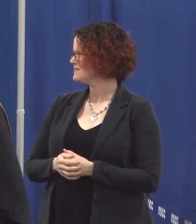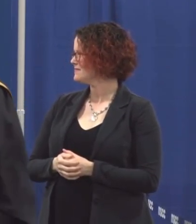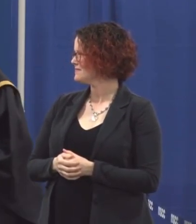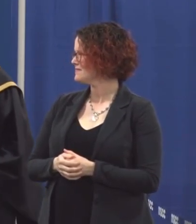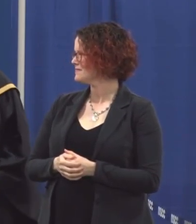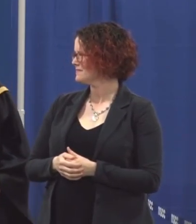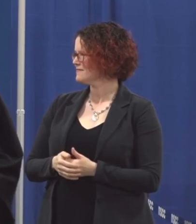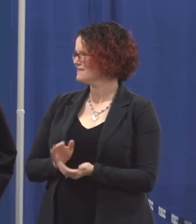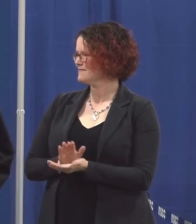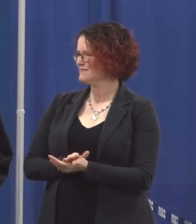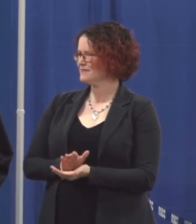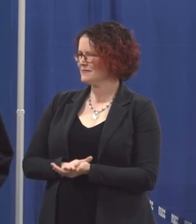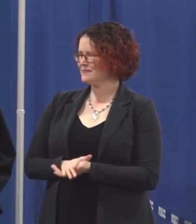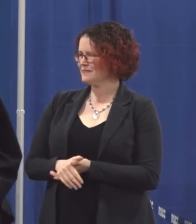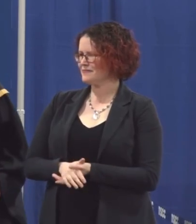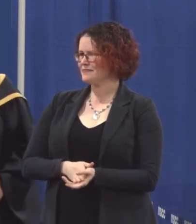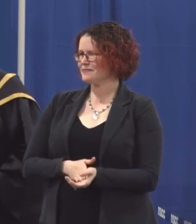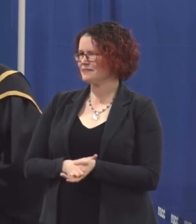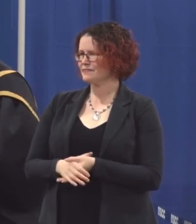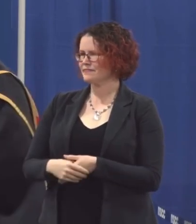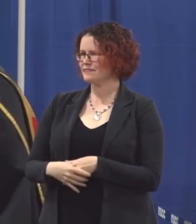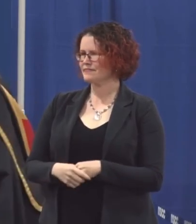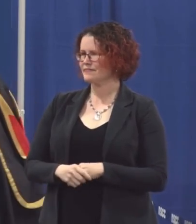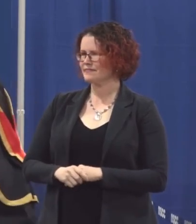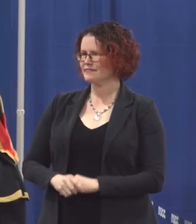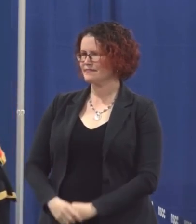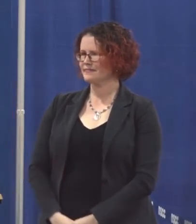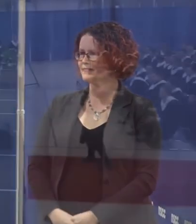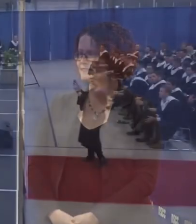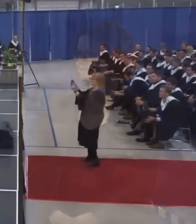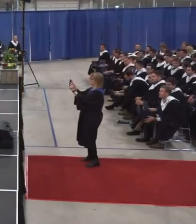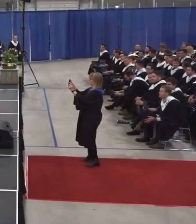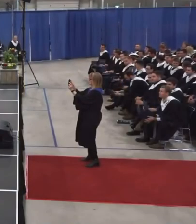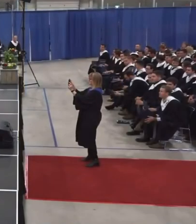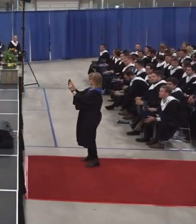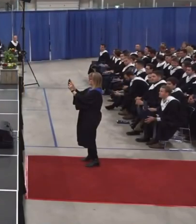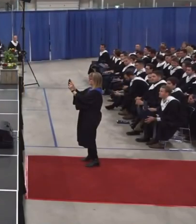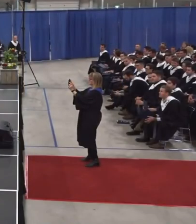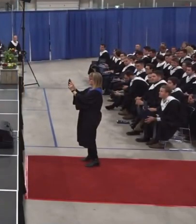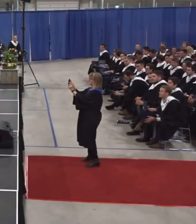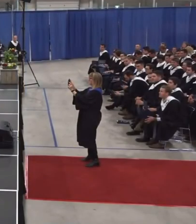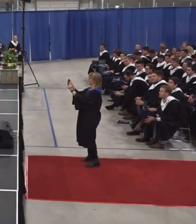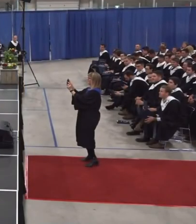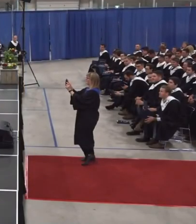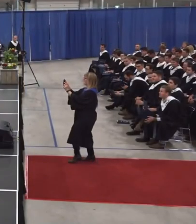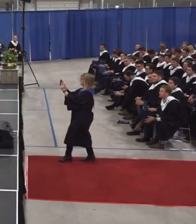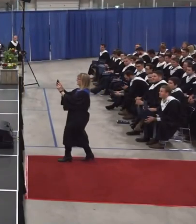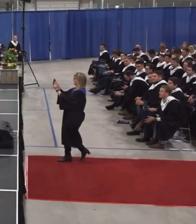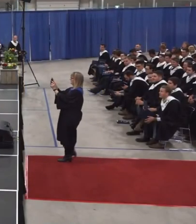all done great job all done i know it's kind of big back on you that's okay it's you you you